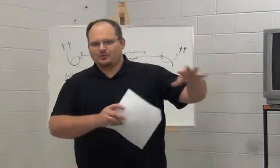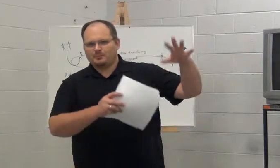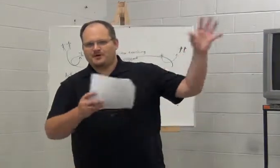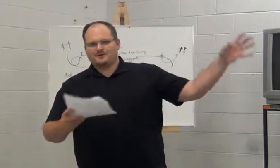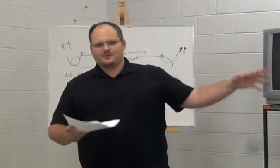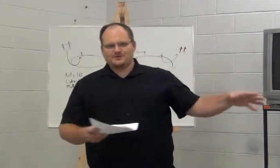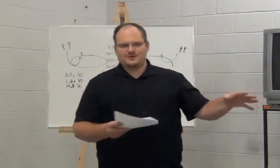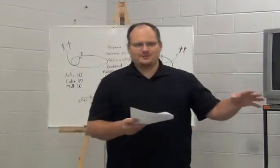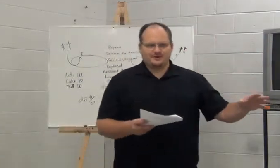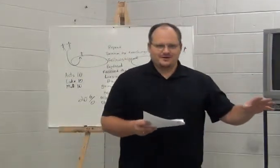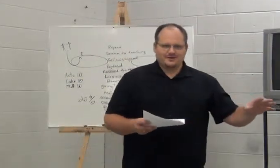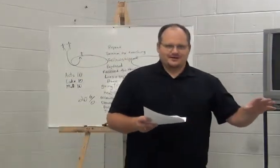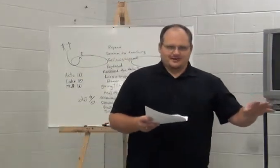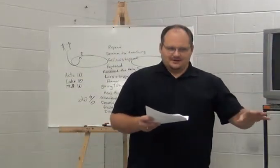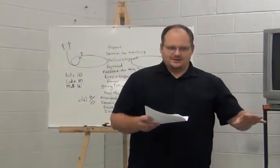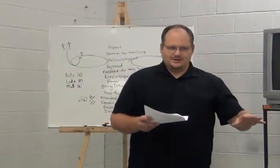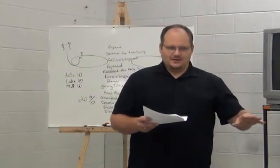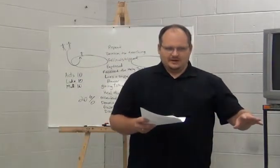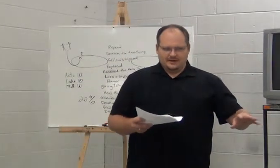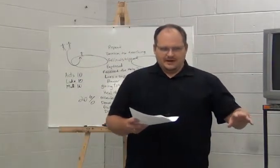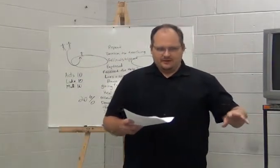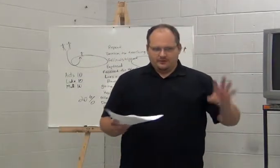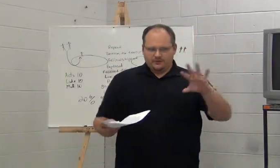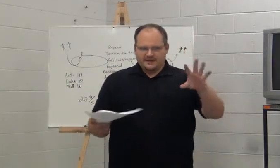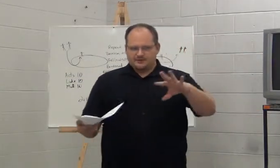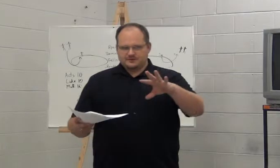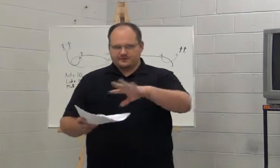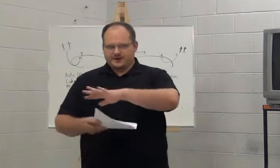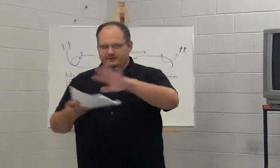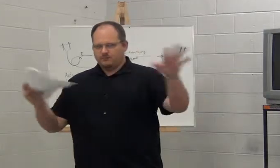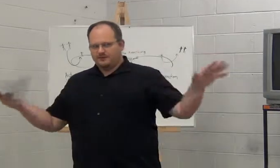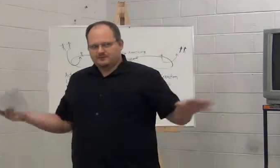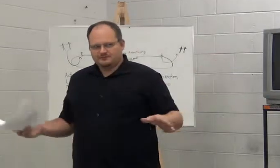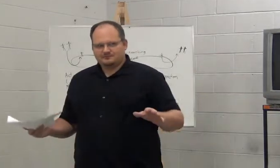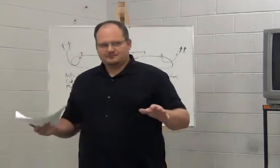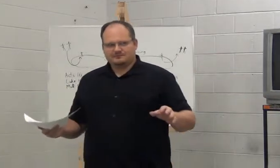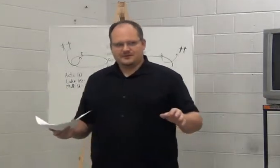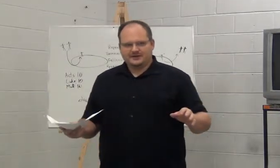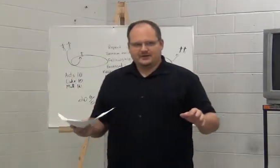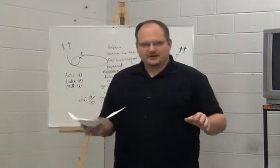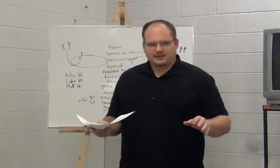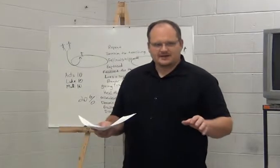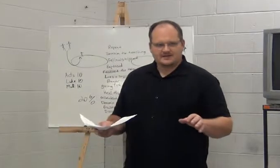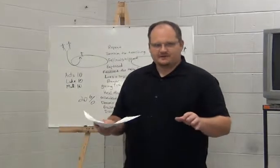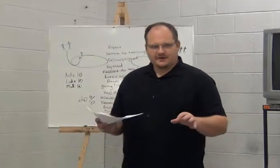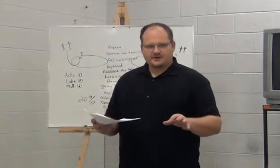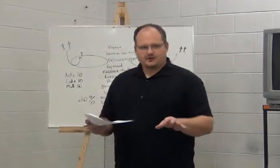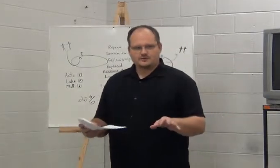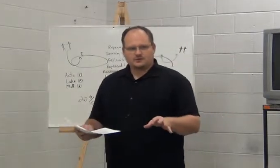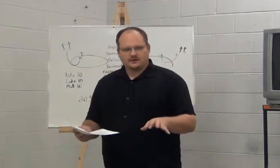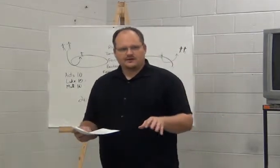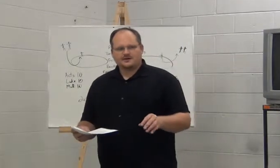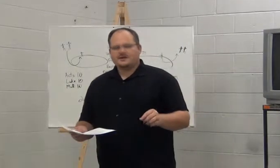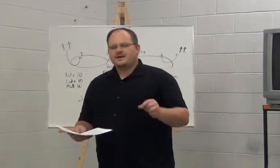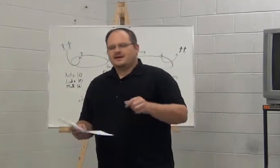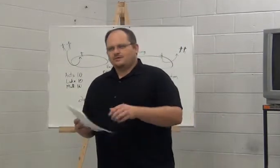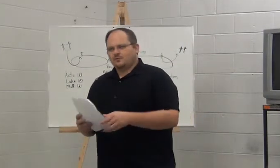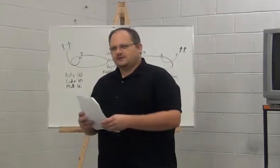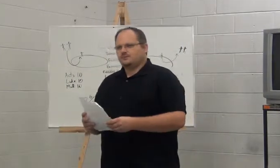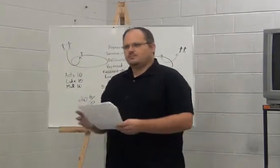prepare the Lord's Supper. Yeah, so I don't know that that was for every believer. But there are commands that are very crystal clear. And what the